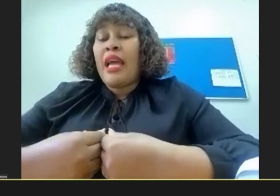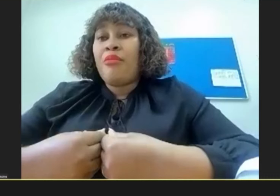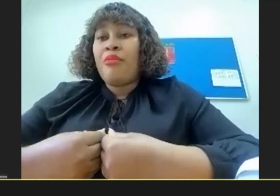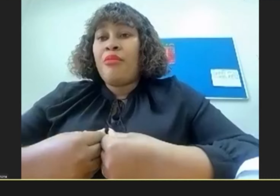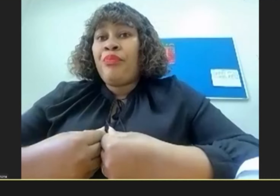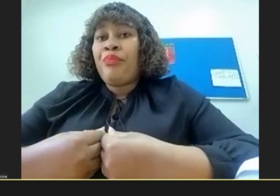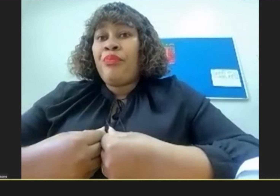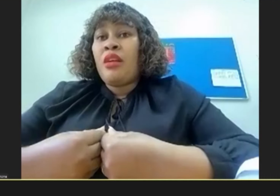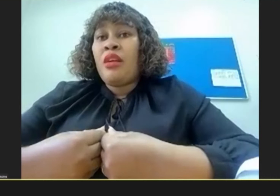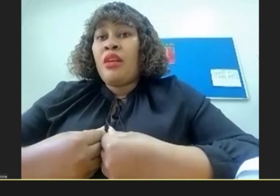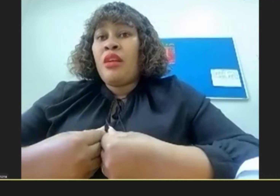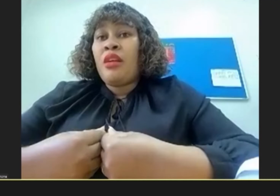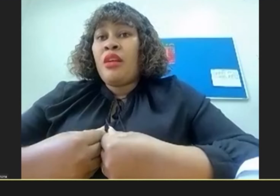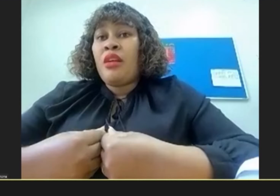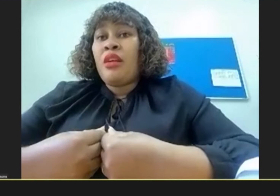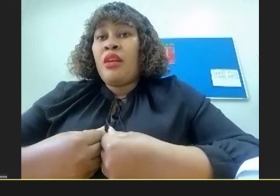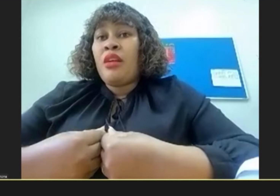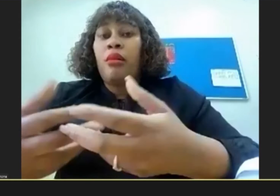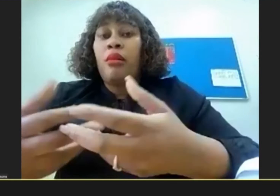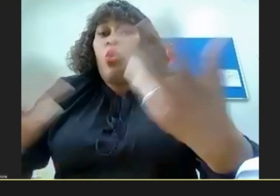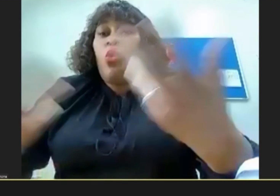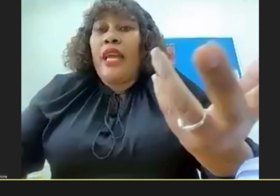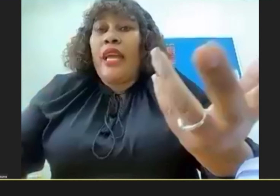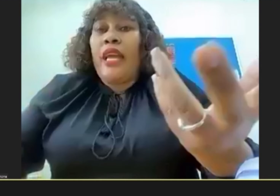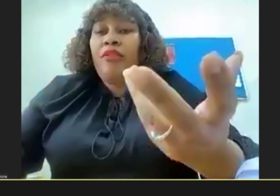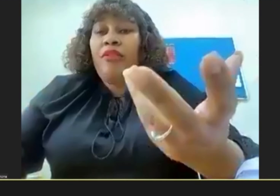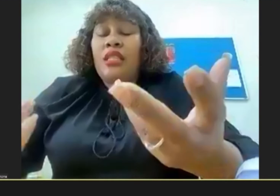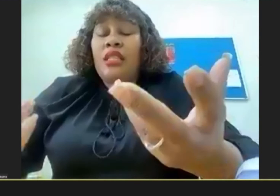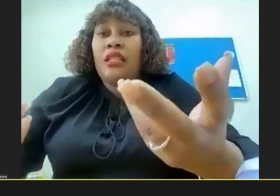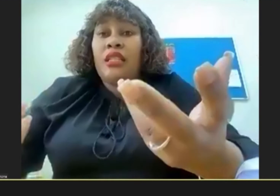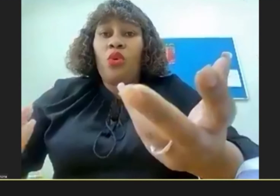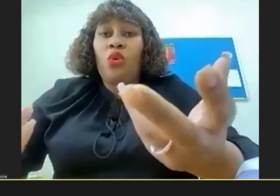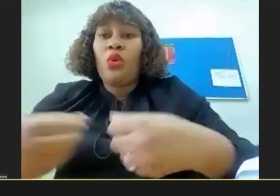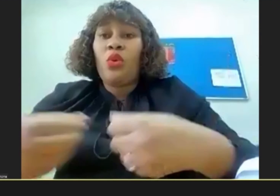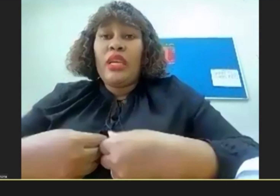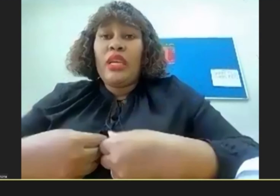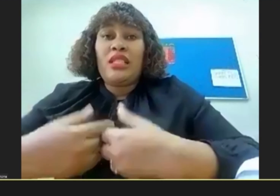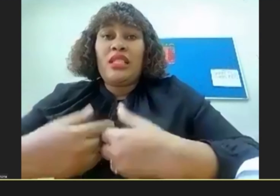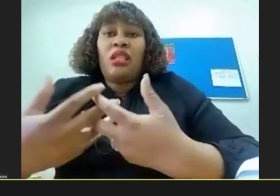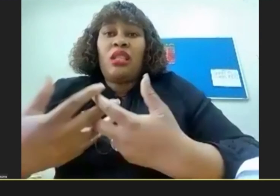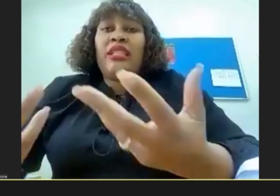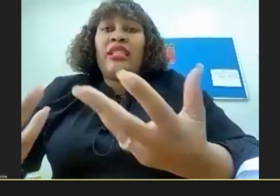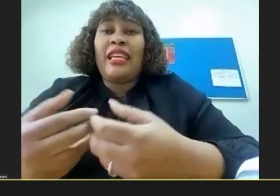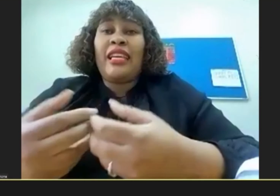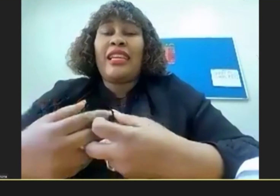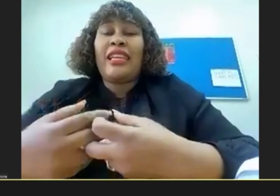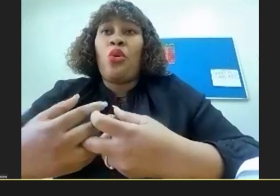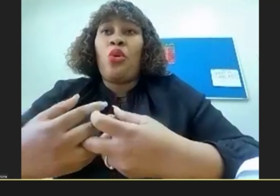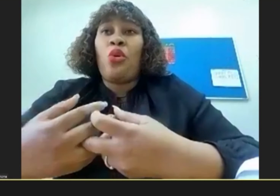mean, I've been doing it my whole life basically So it just felt like, you know It's just